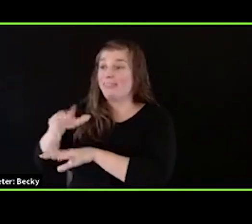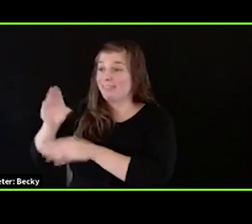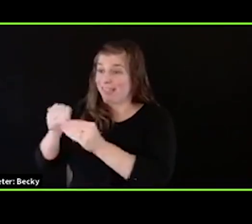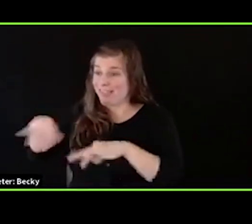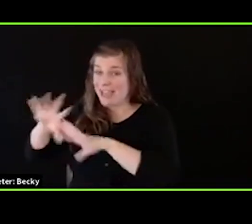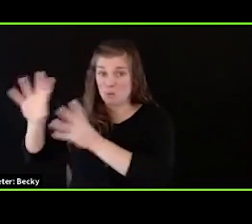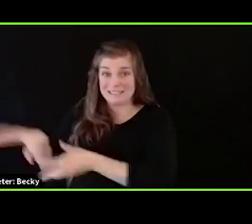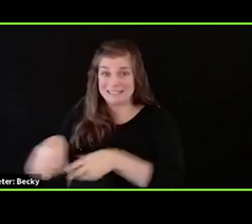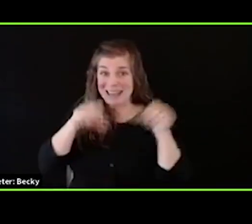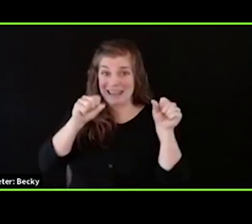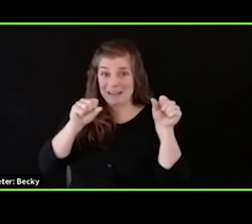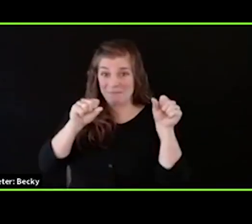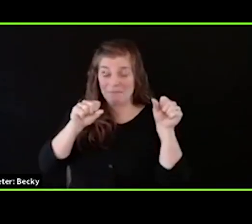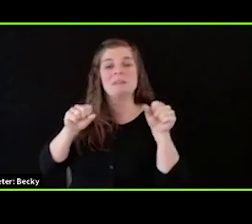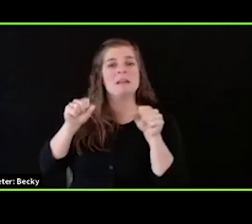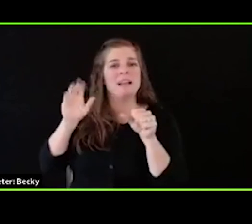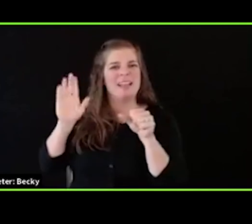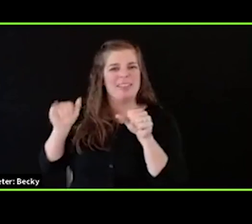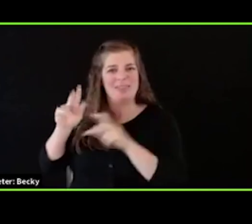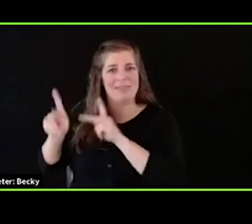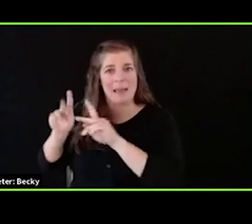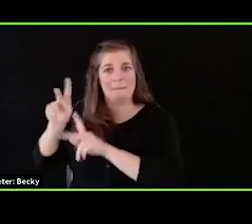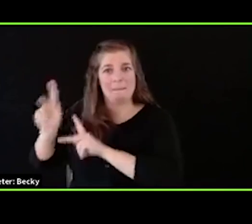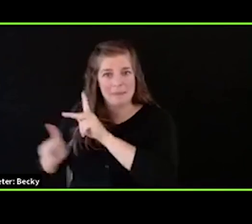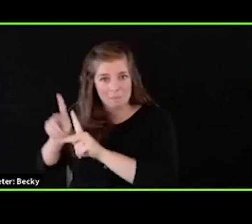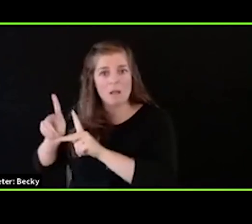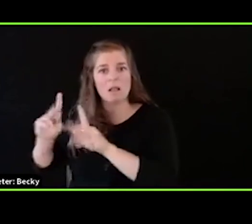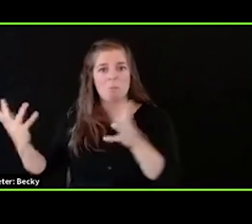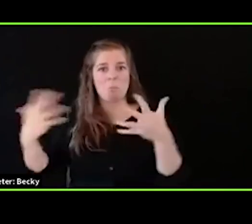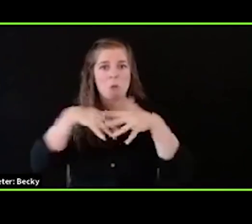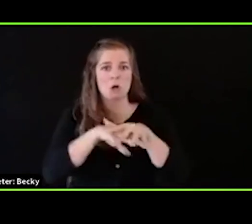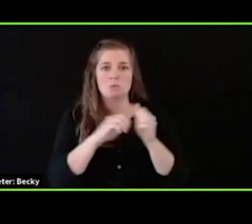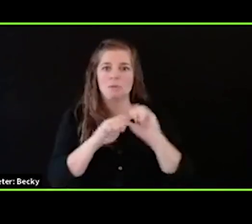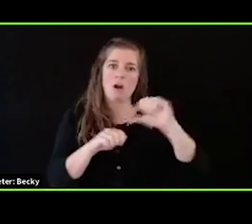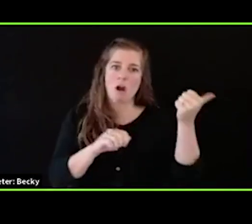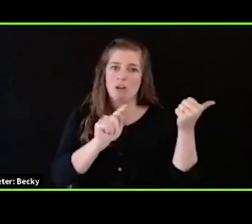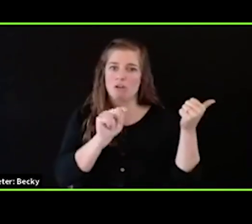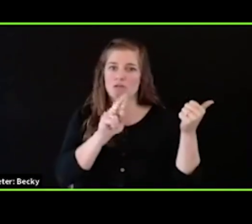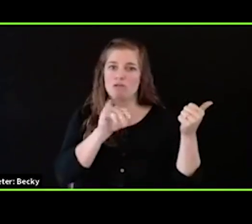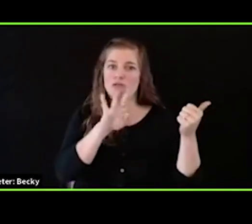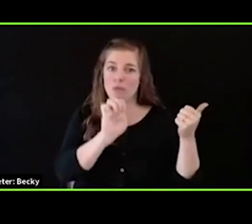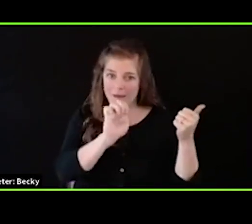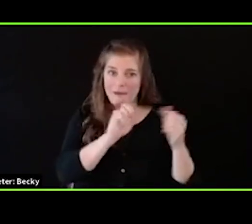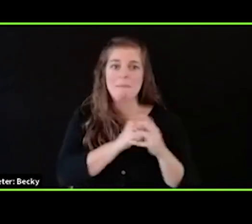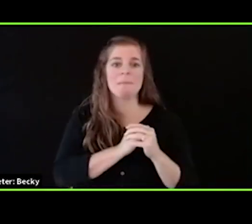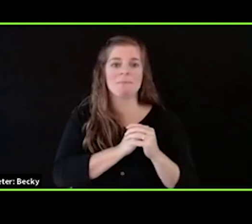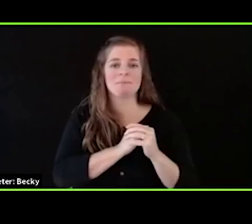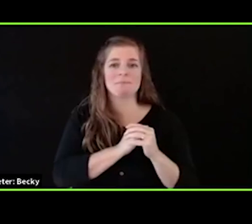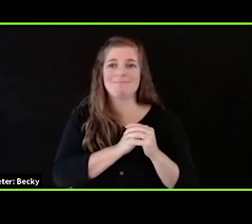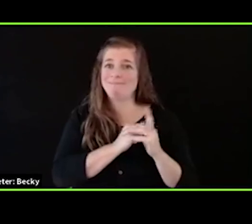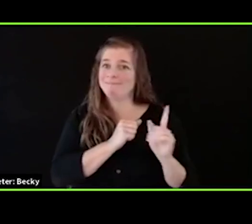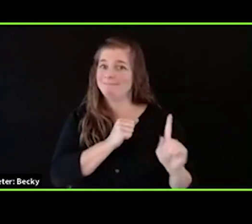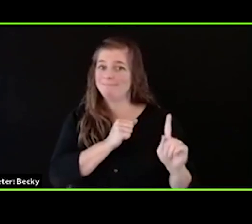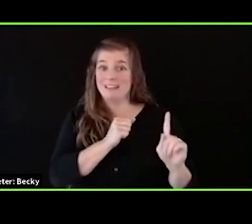remaining Chichonyo merged with the Muwekma Ohlone tribe, which represents all known surviving American Indian